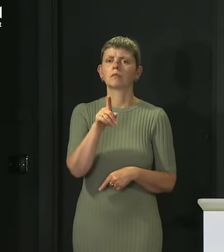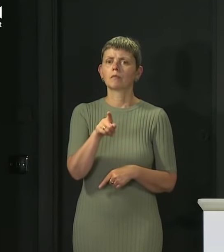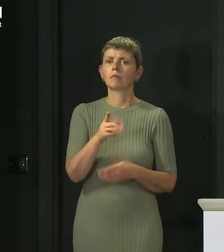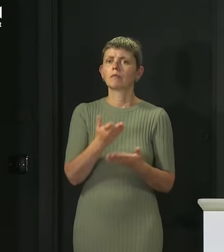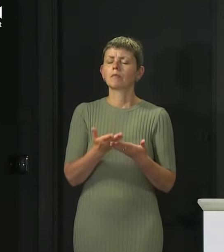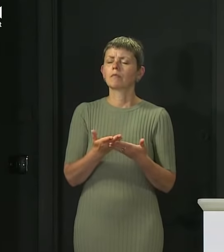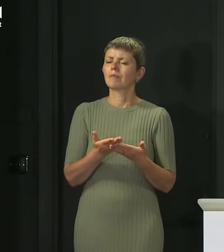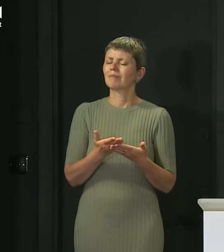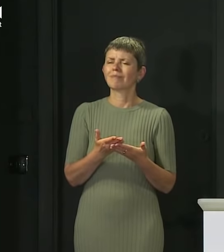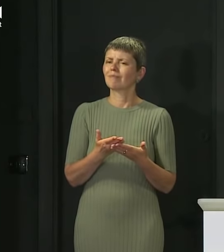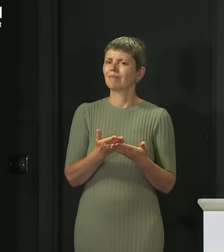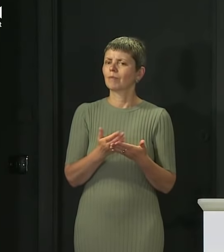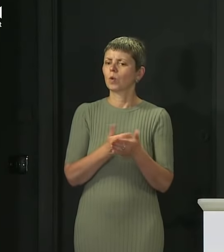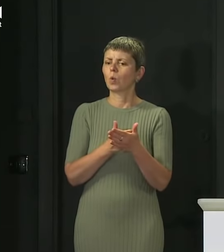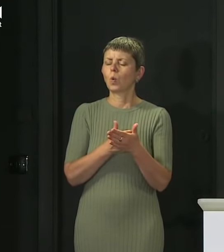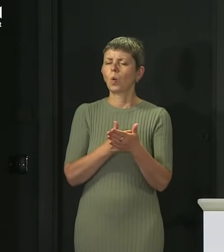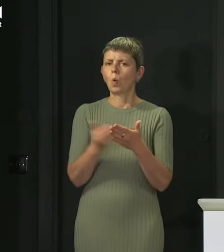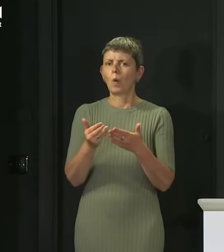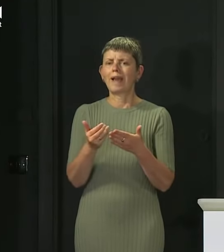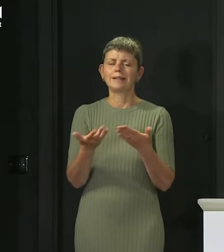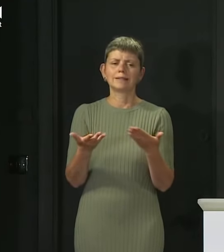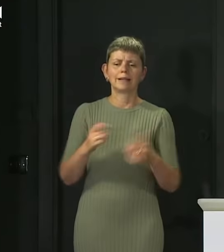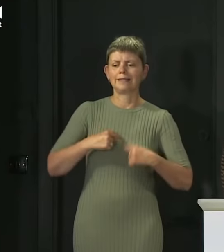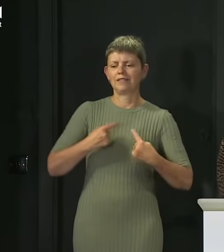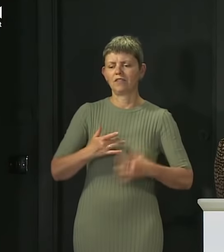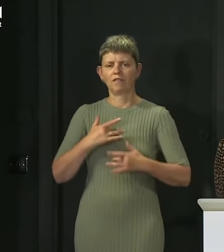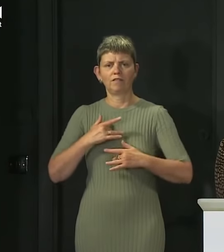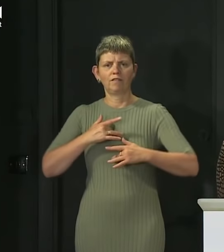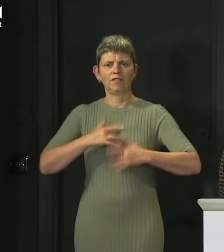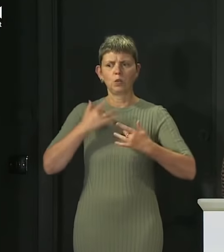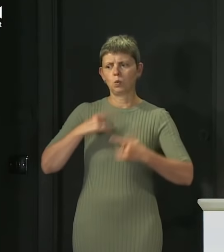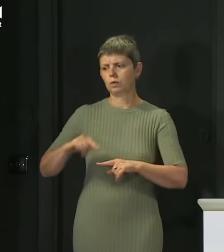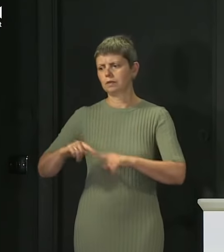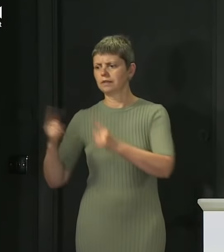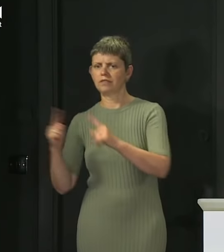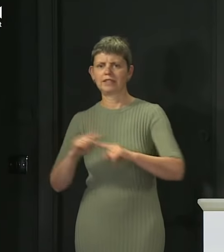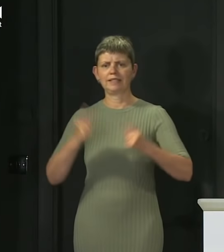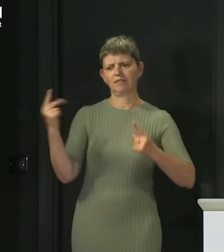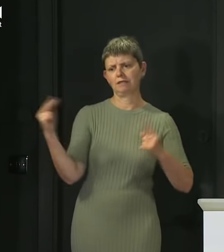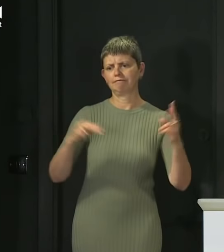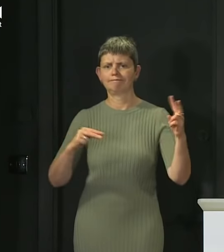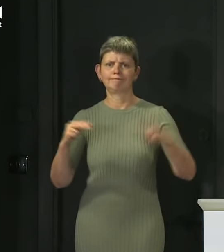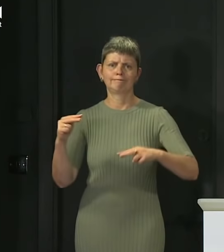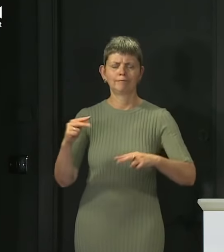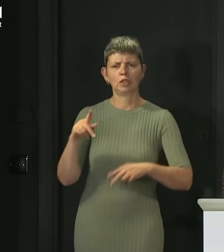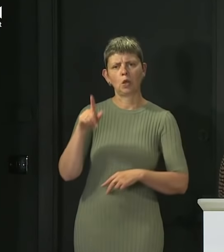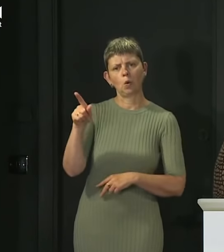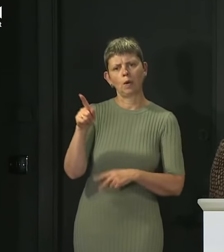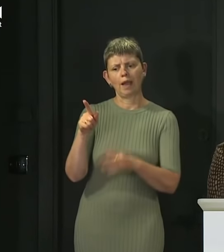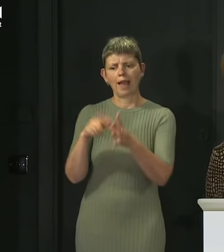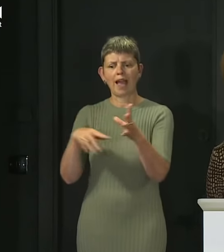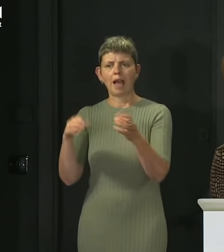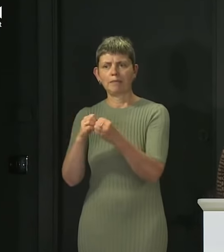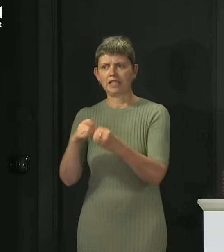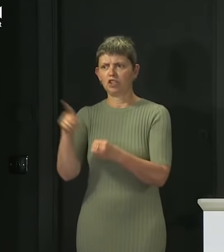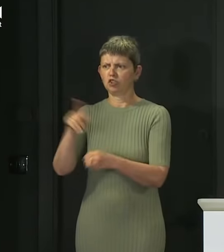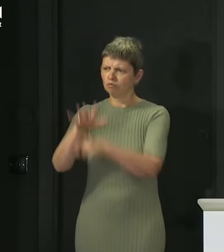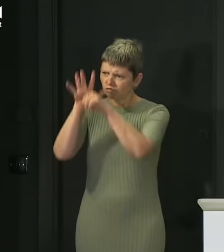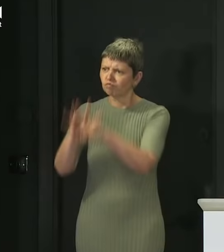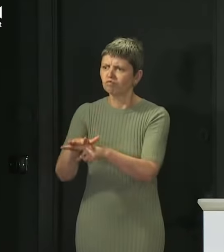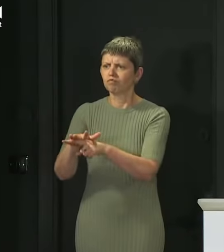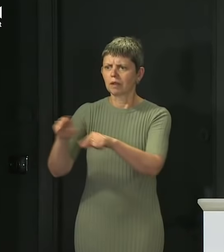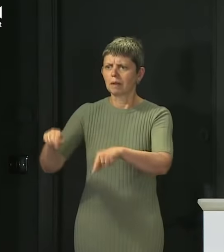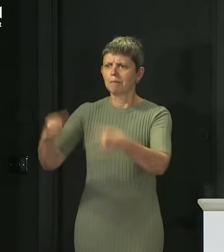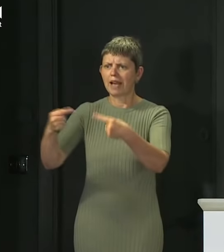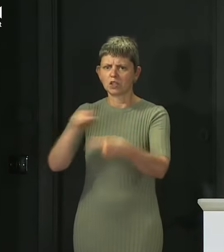will always be arguments for and against. I've seen on social media the argument that, you Aberdeen should have been made to play the match because, you know,